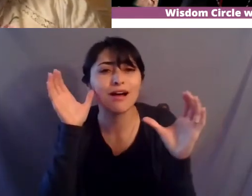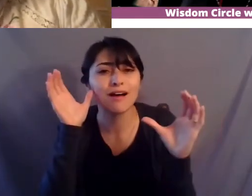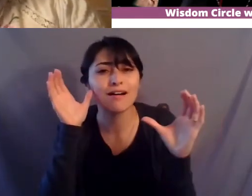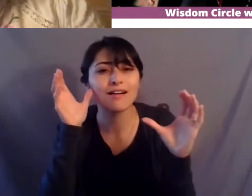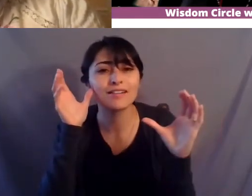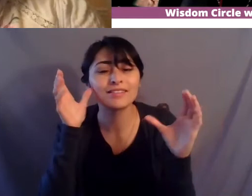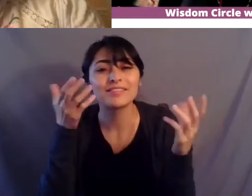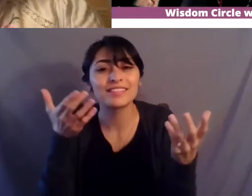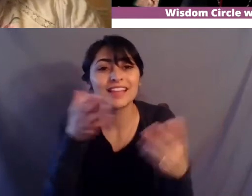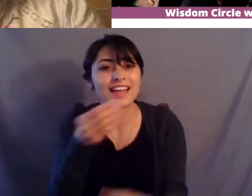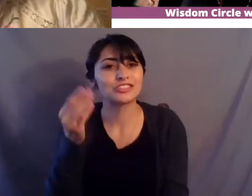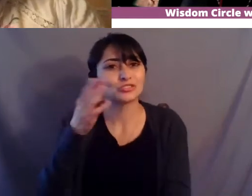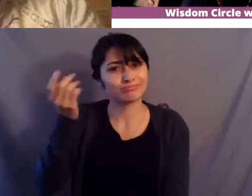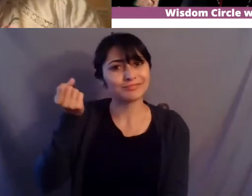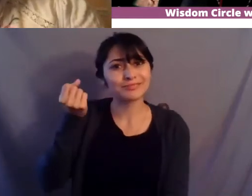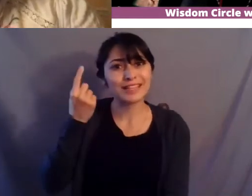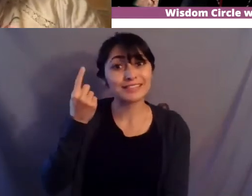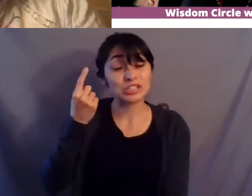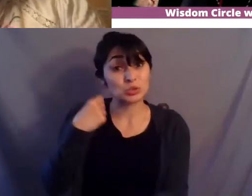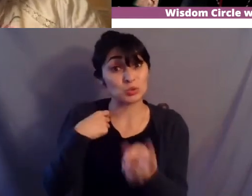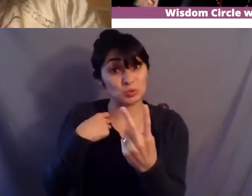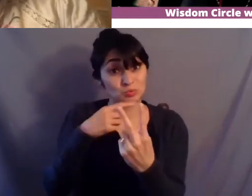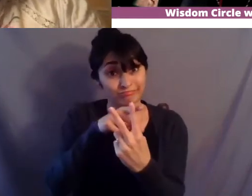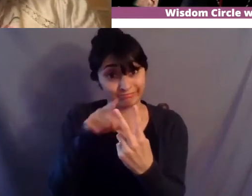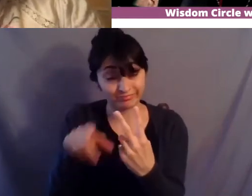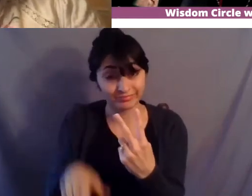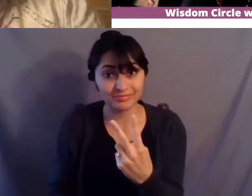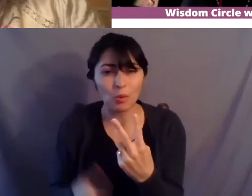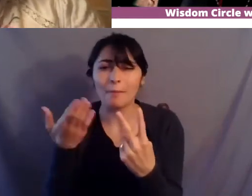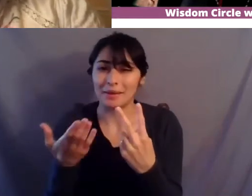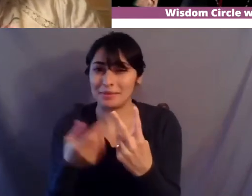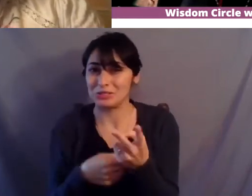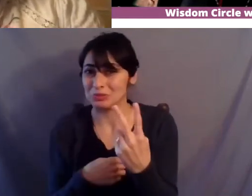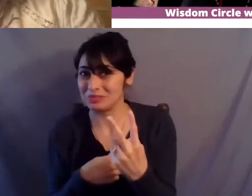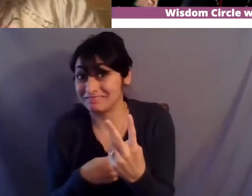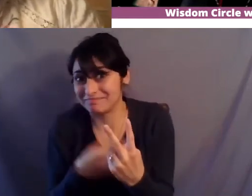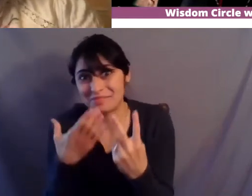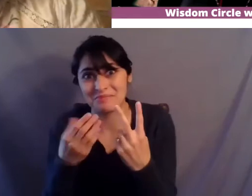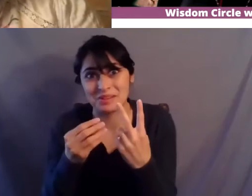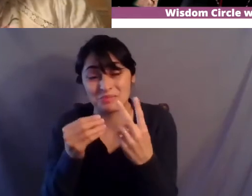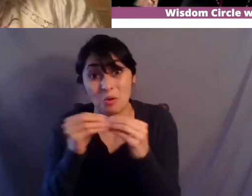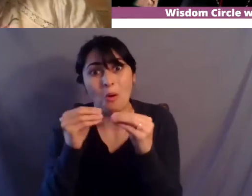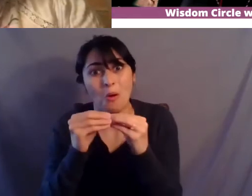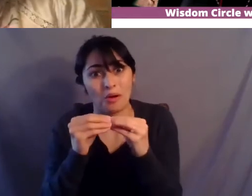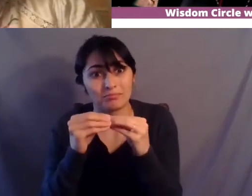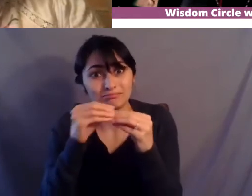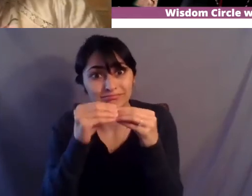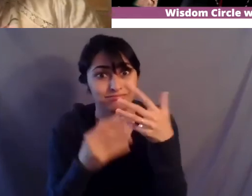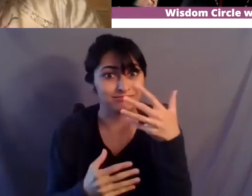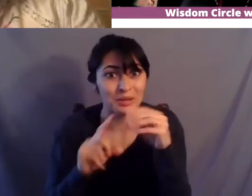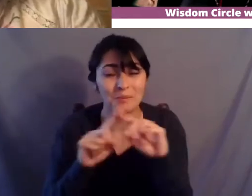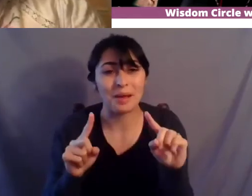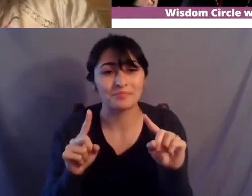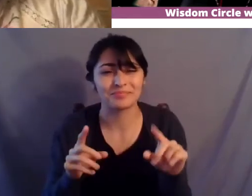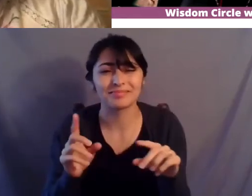understanding two things maybe two things and there's probably more but just two coming to mind right now